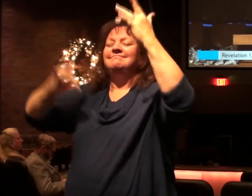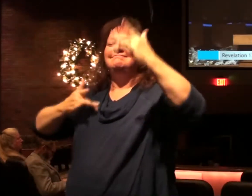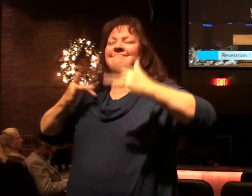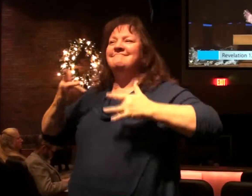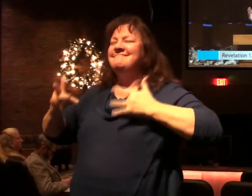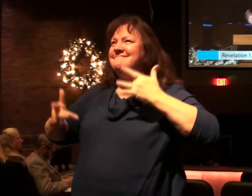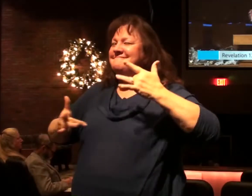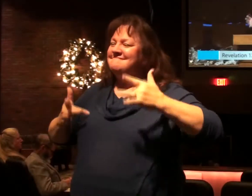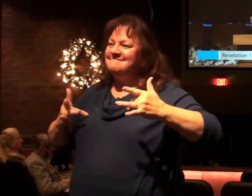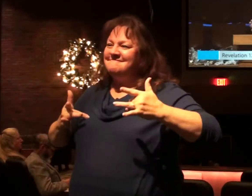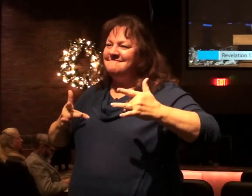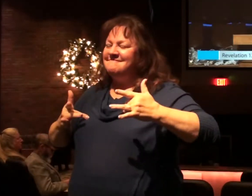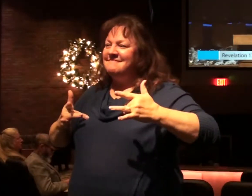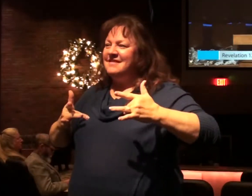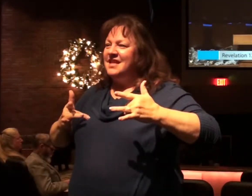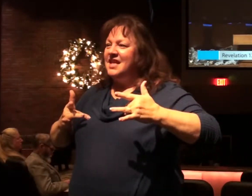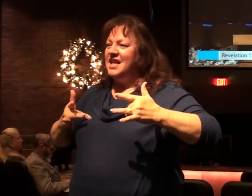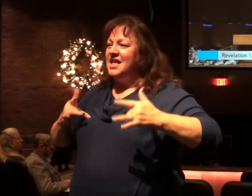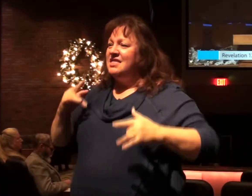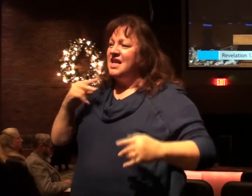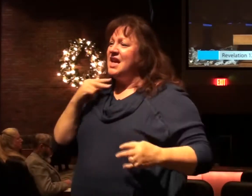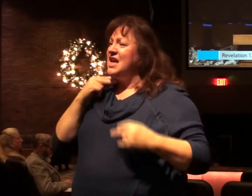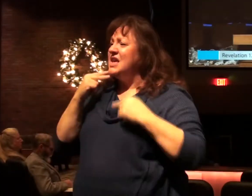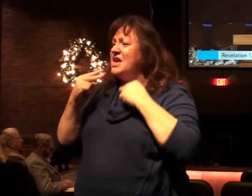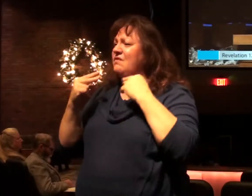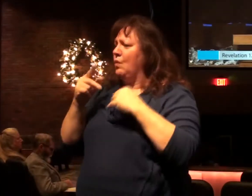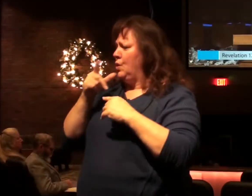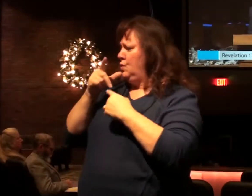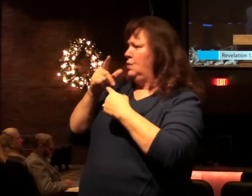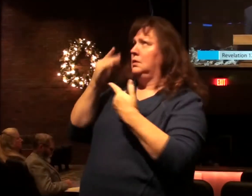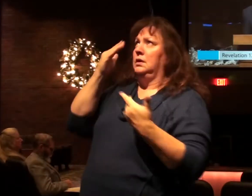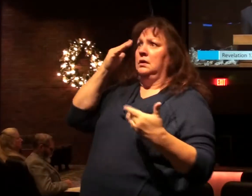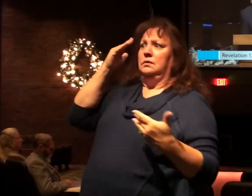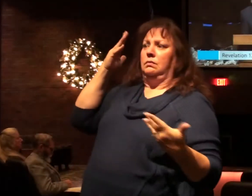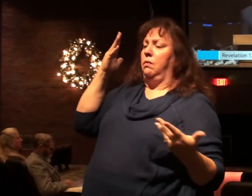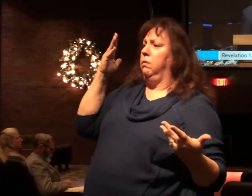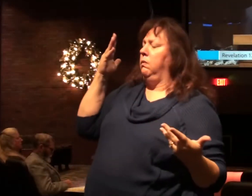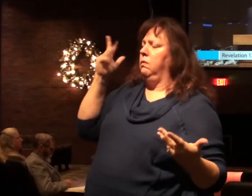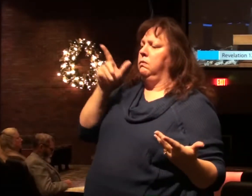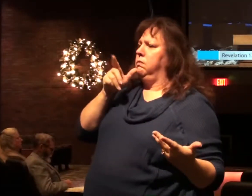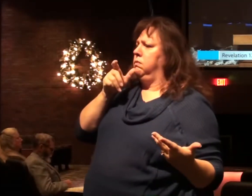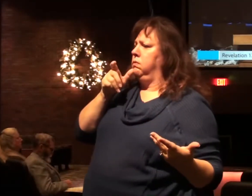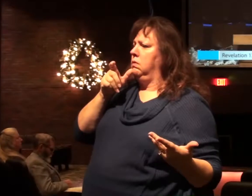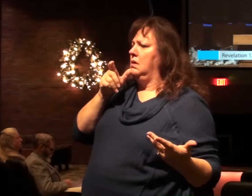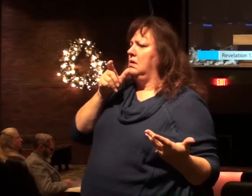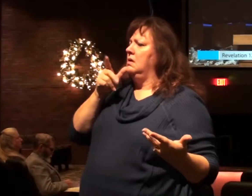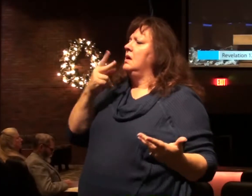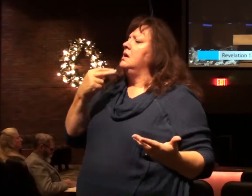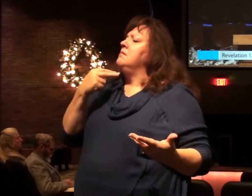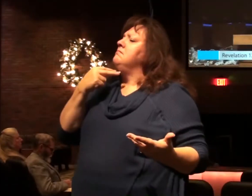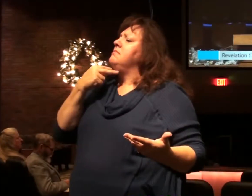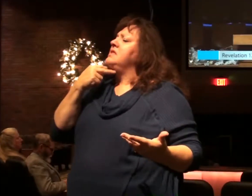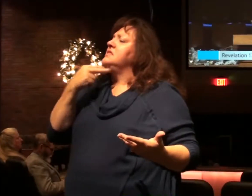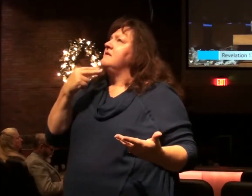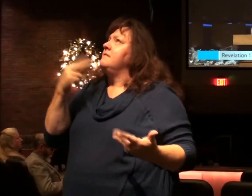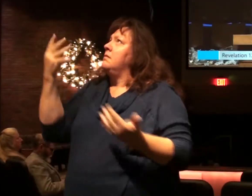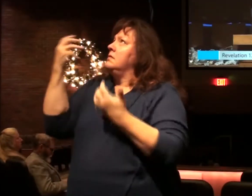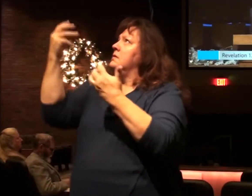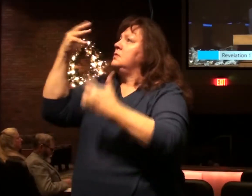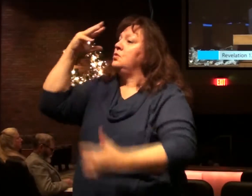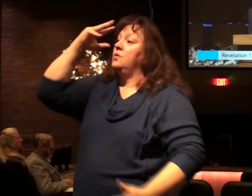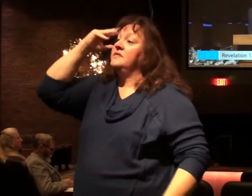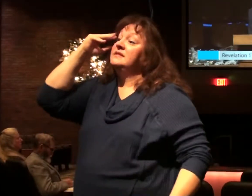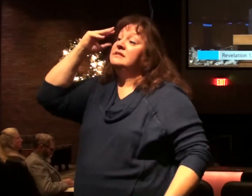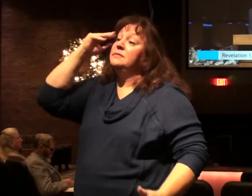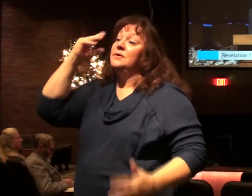A loud voice. We're not told who the voice is. Evidently, it's a voice coming from those who have experienced